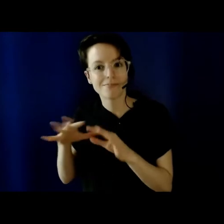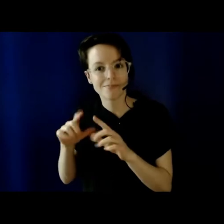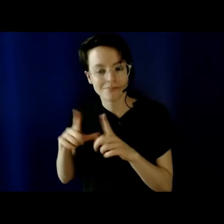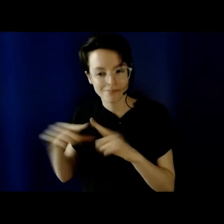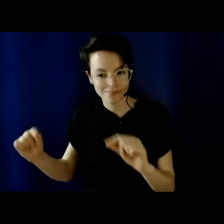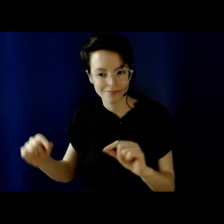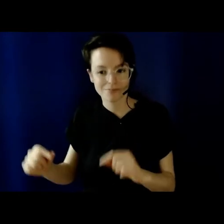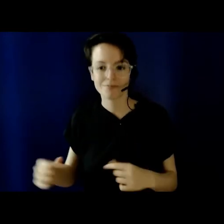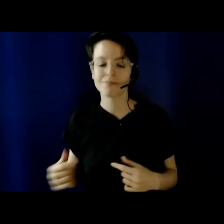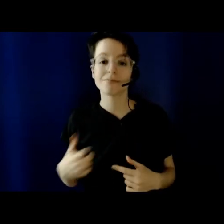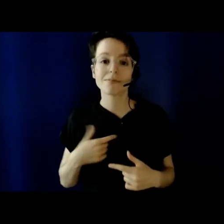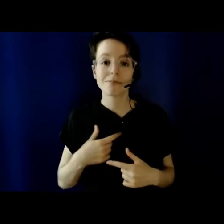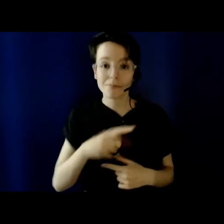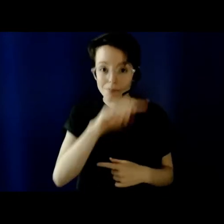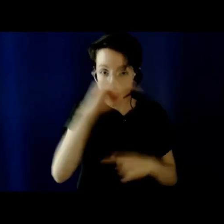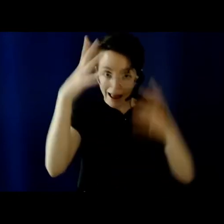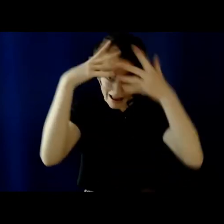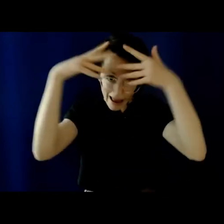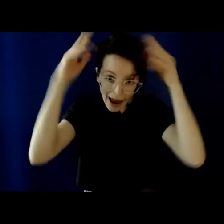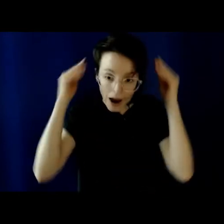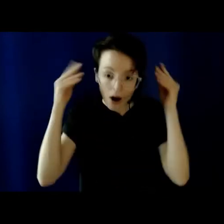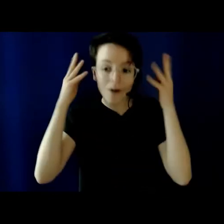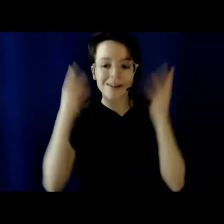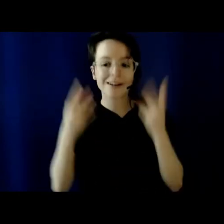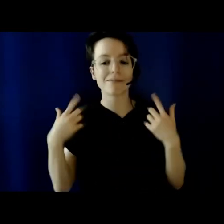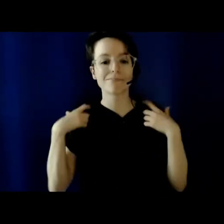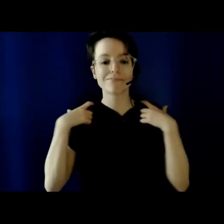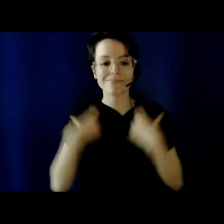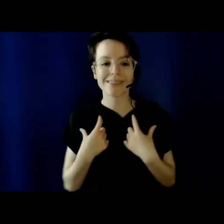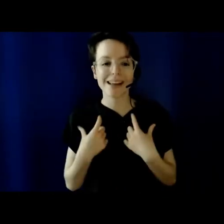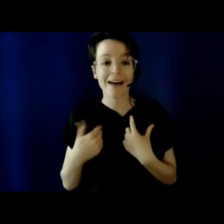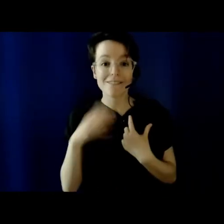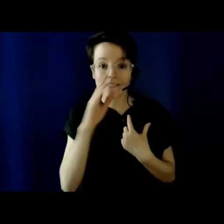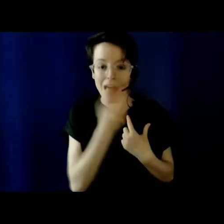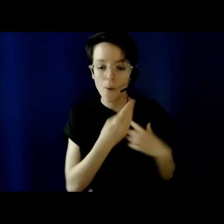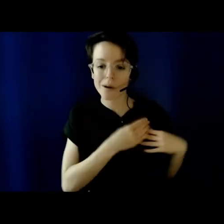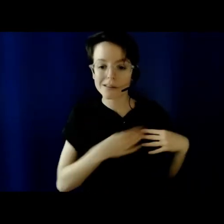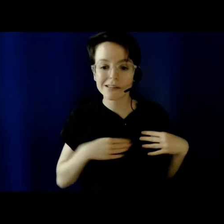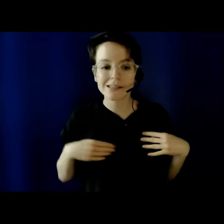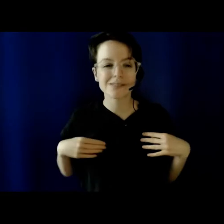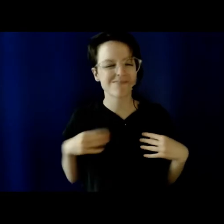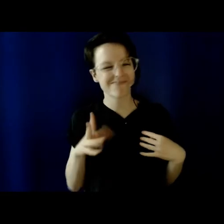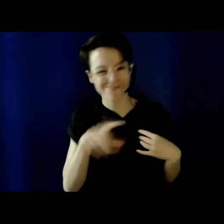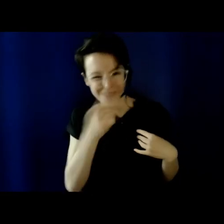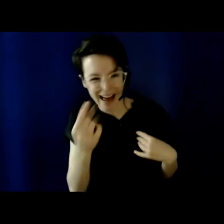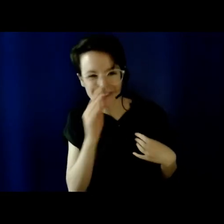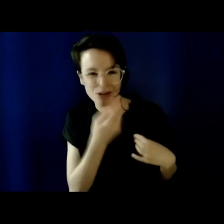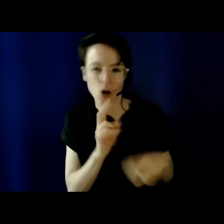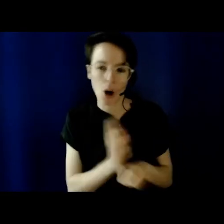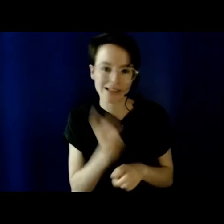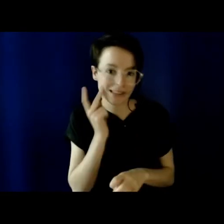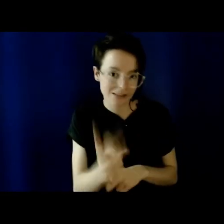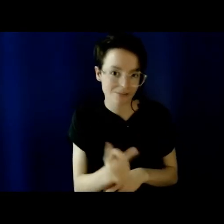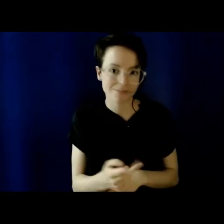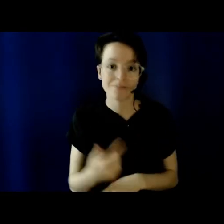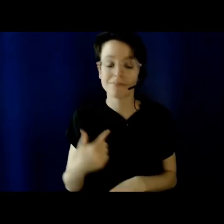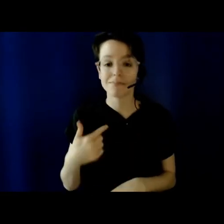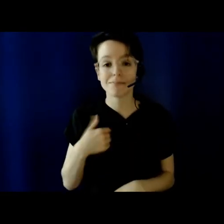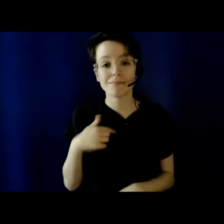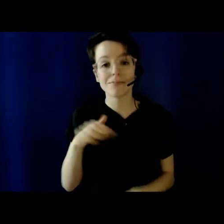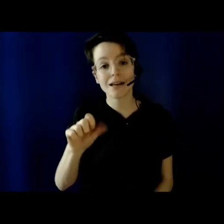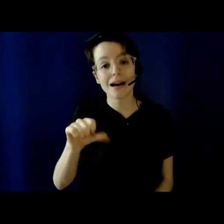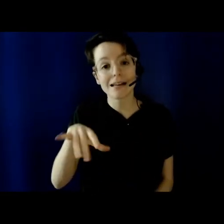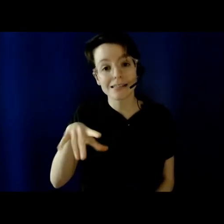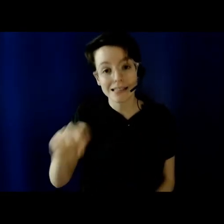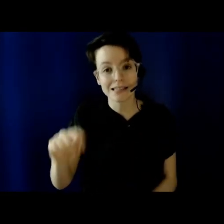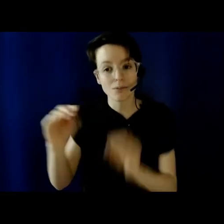flowers, which are also black, so a bit hard to see. I am Assistant Professor of Teaching in the Department of Asian Studies and I am also one of